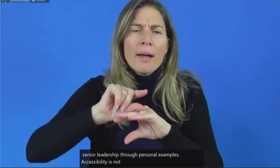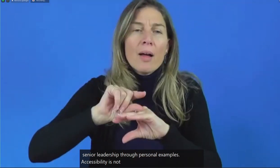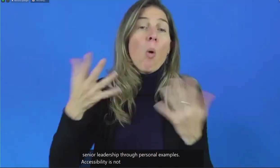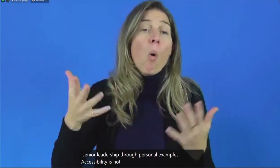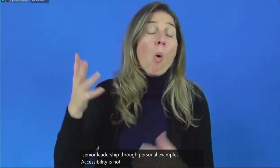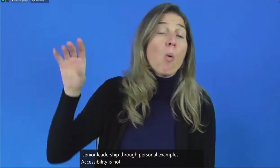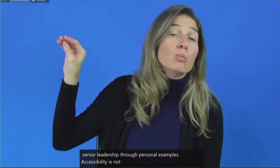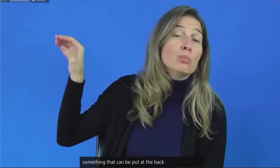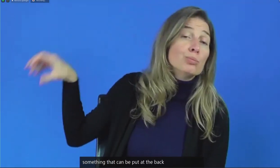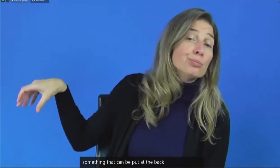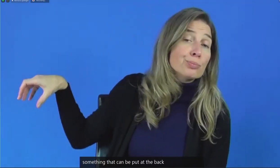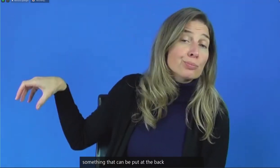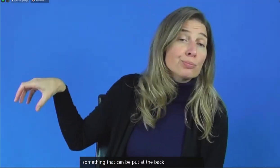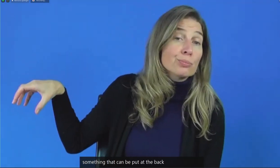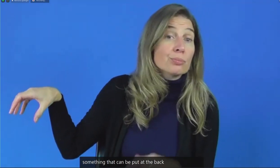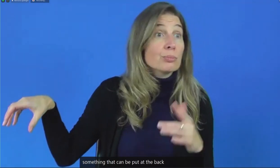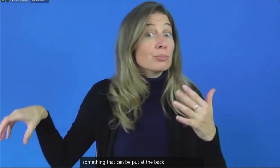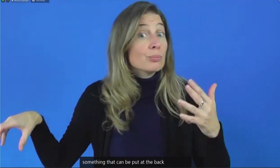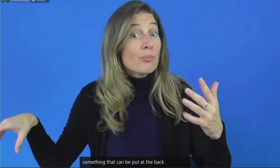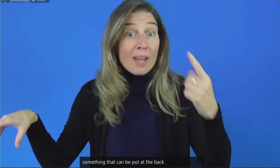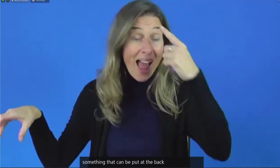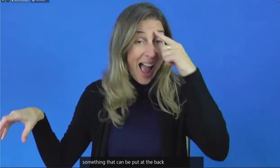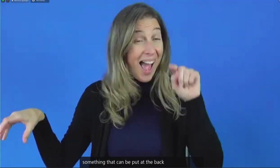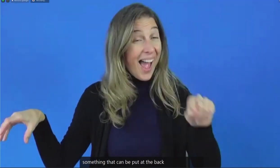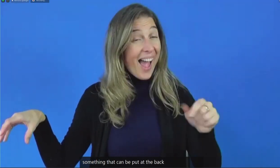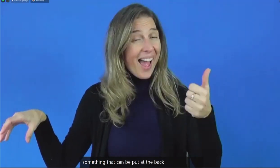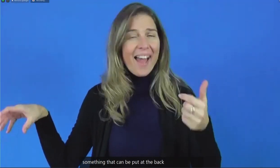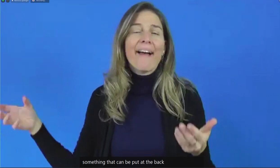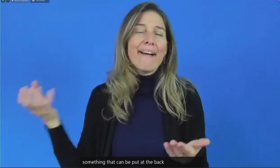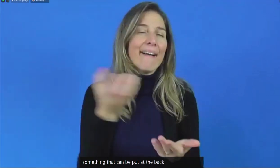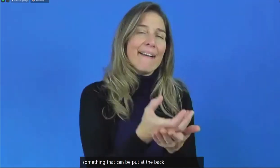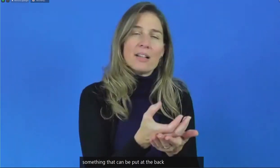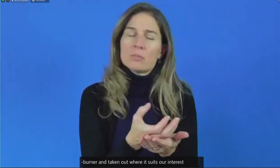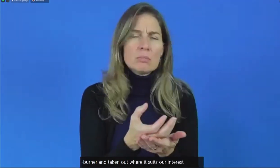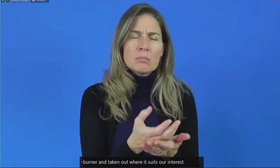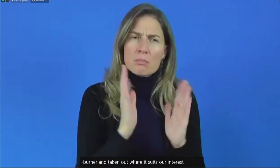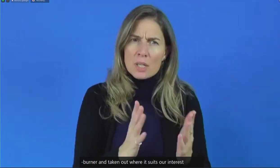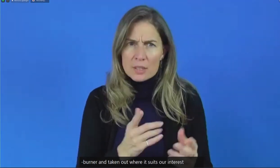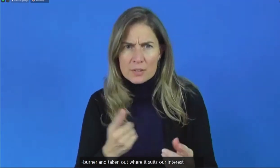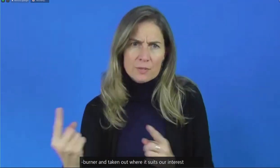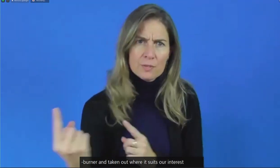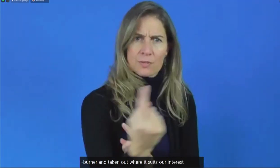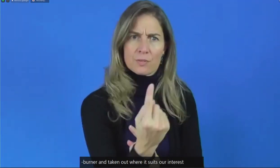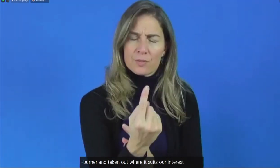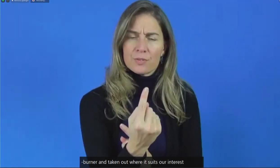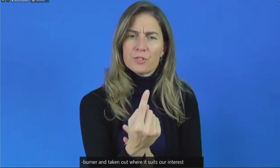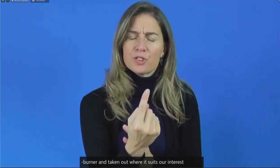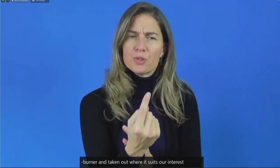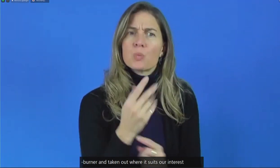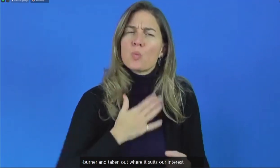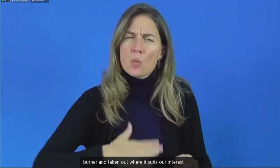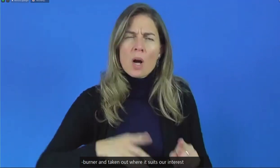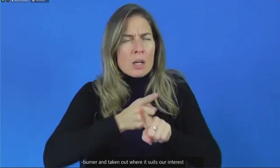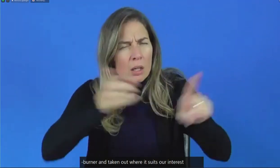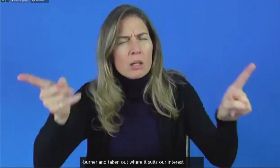where it suits our interests. It has to be at the forefront and it has to be at the forefront of the